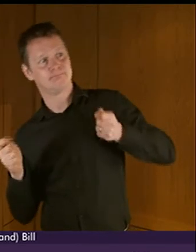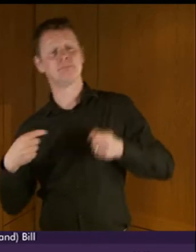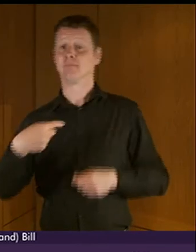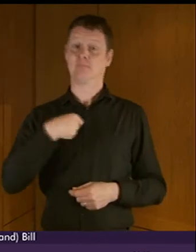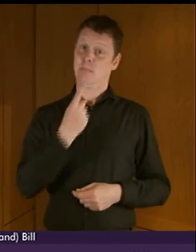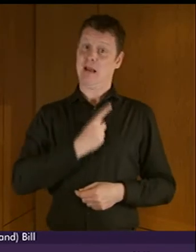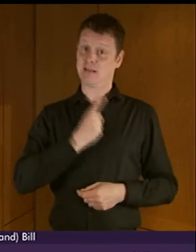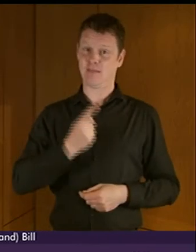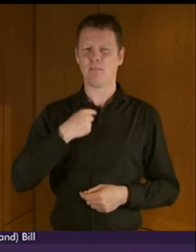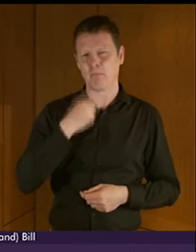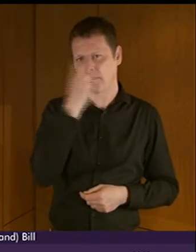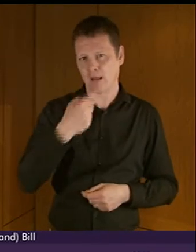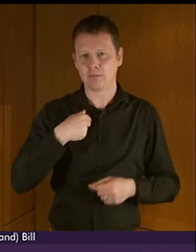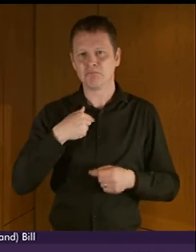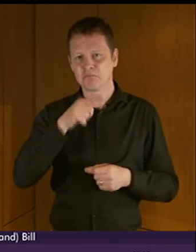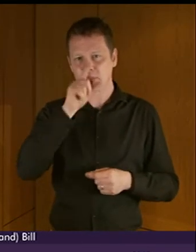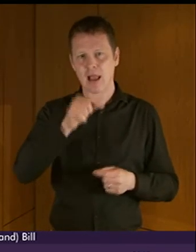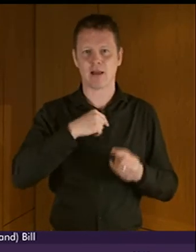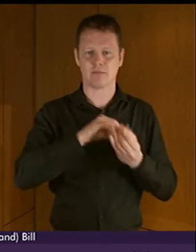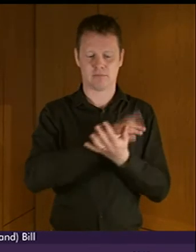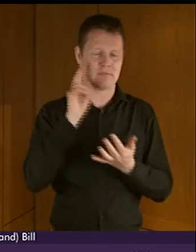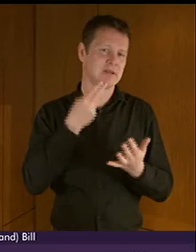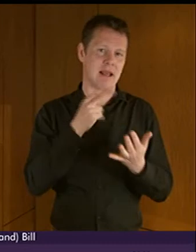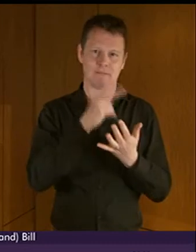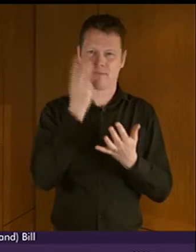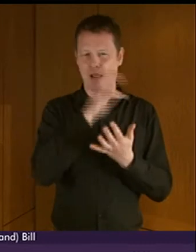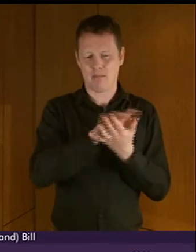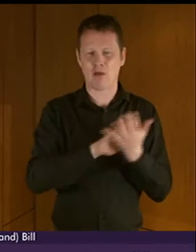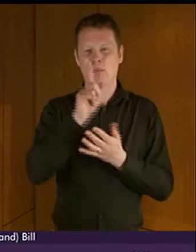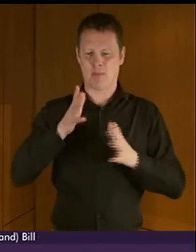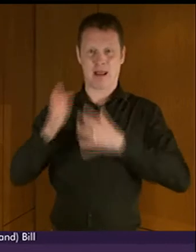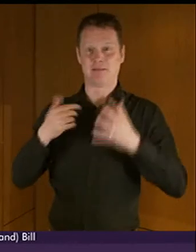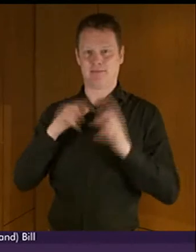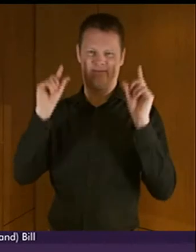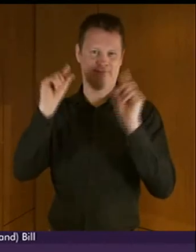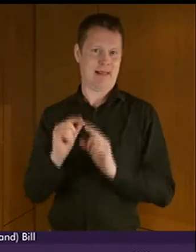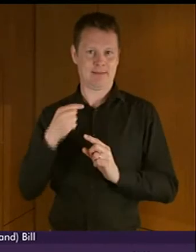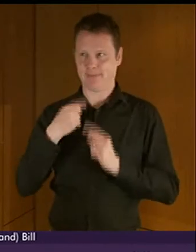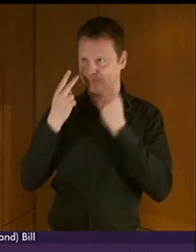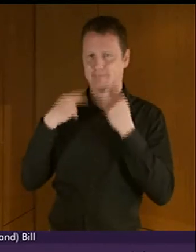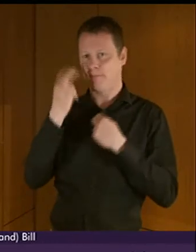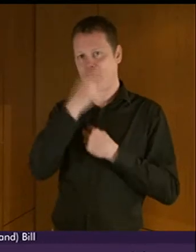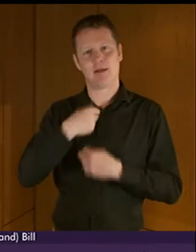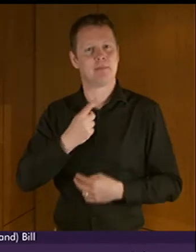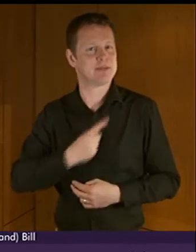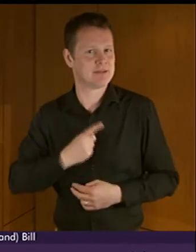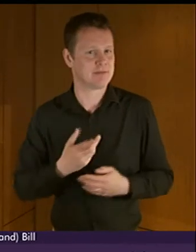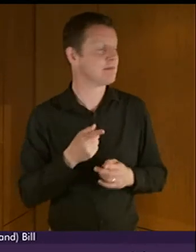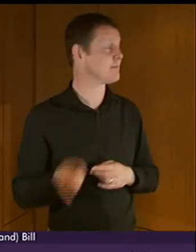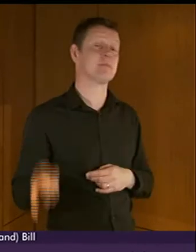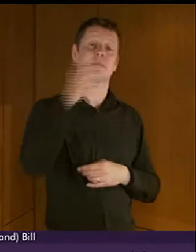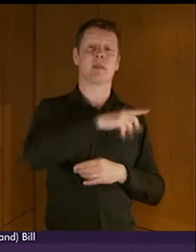and can use some BSL but very little Mr Griffin certainly